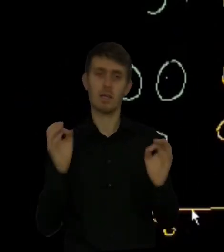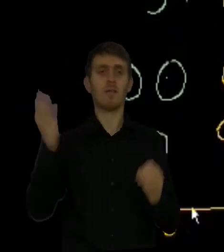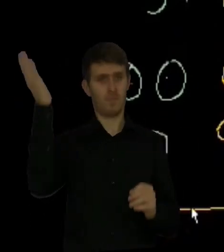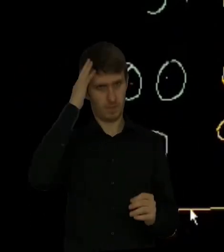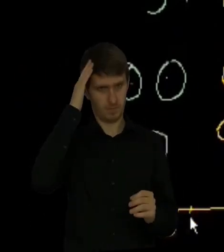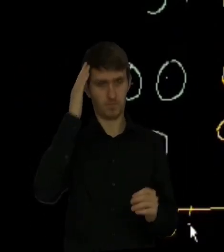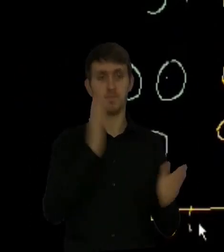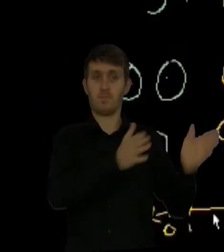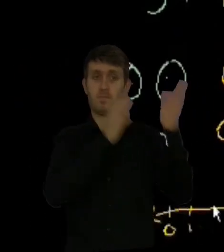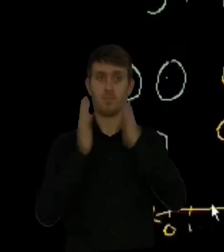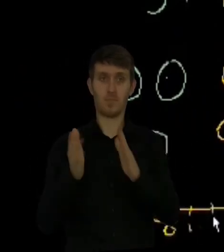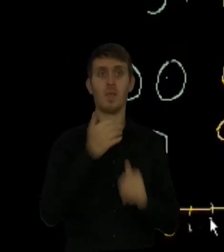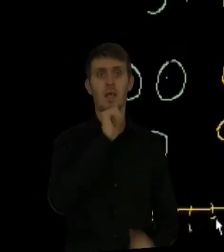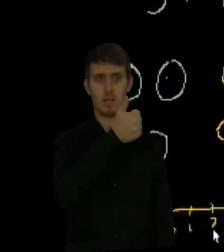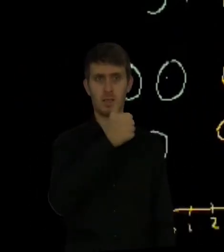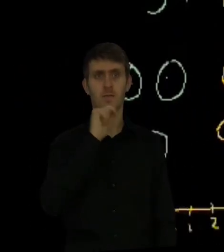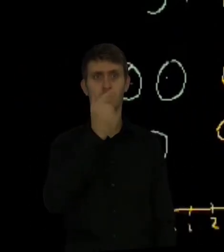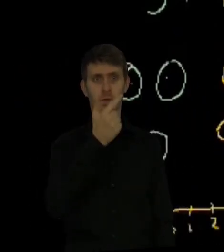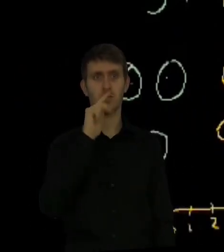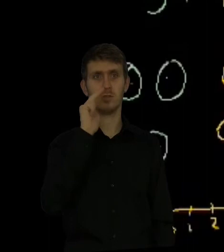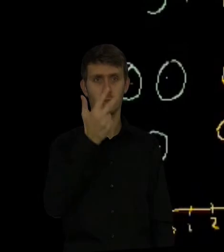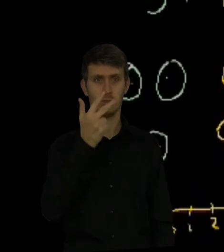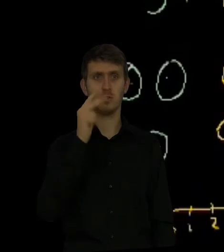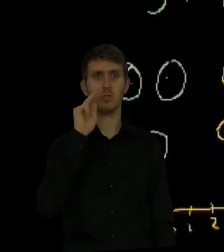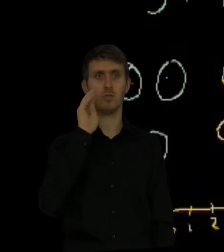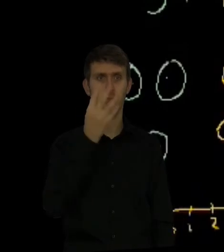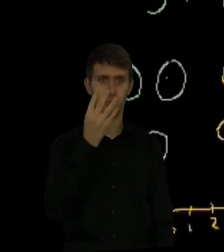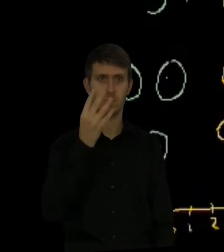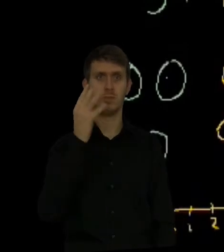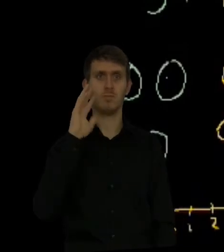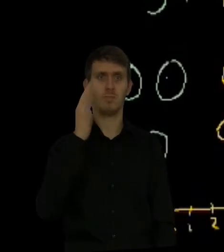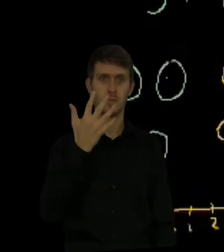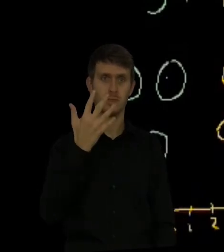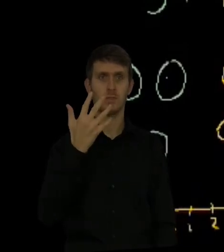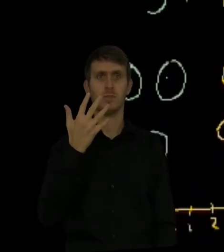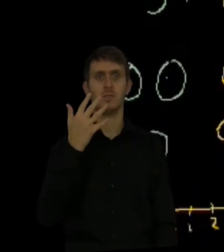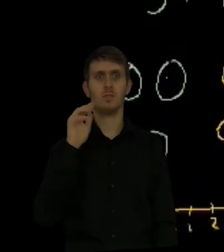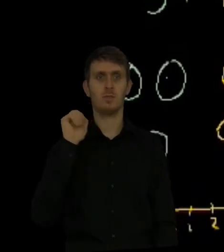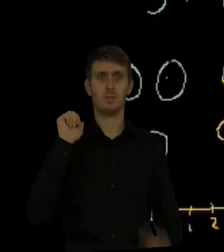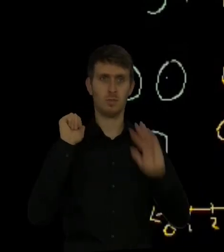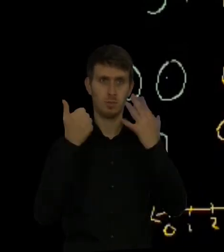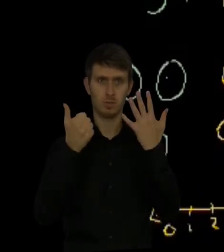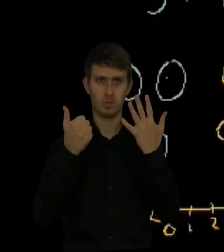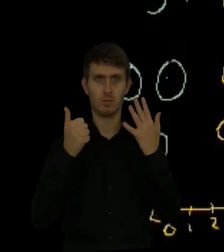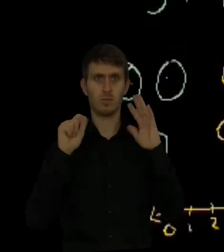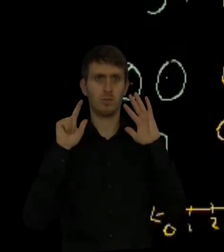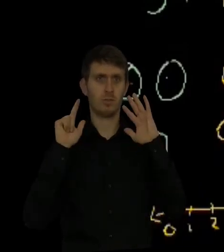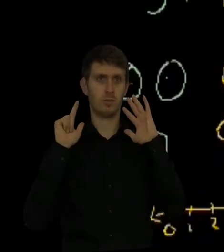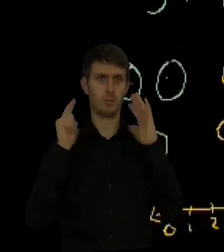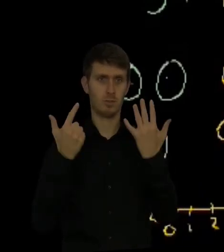And then you go to 1, 2, 3, 3, 4,